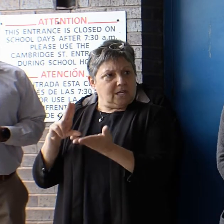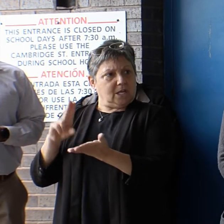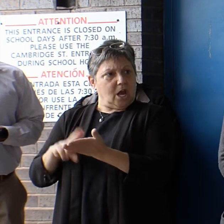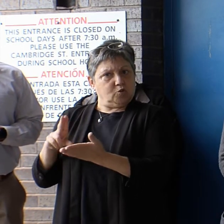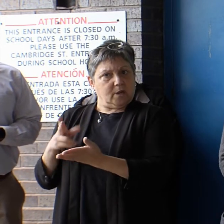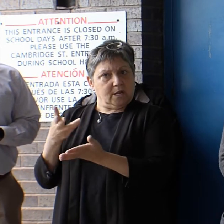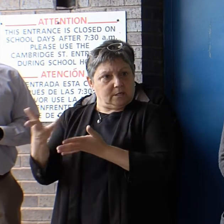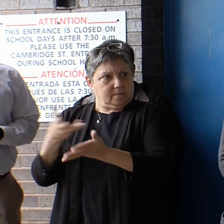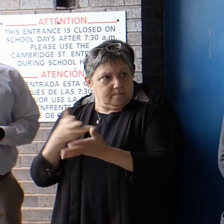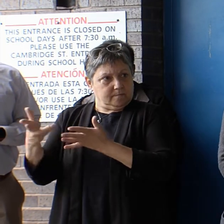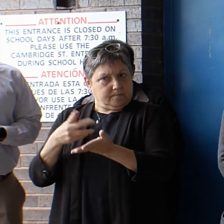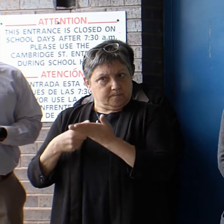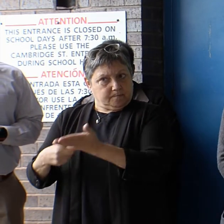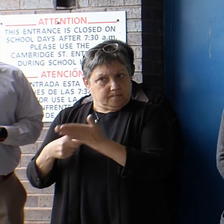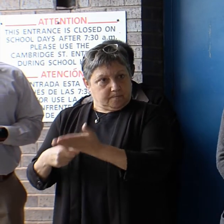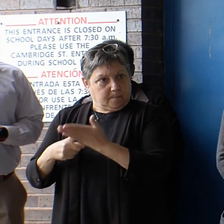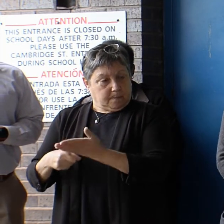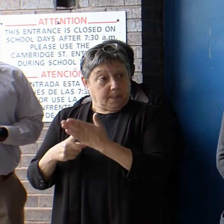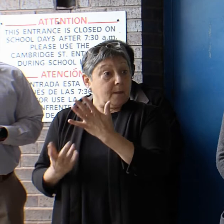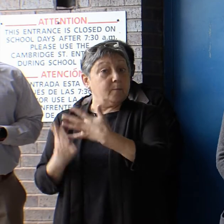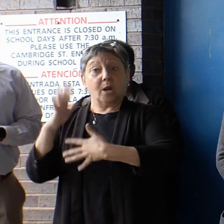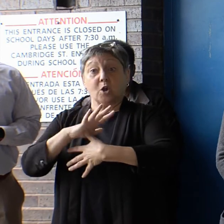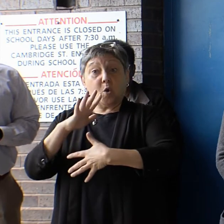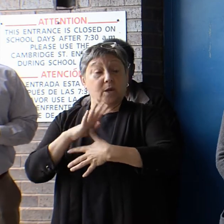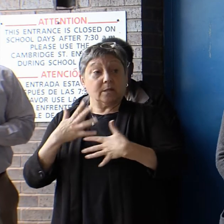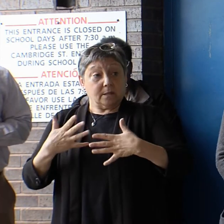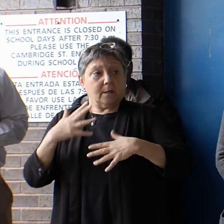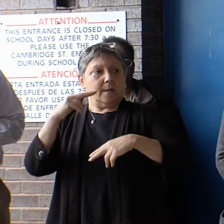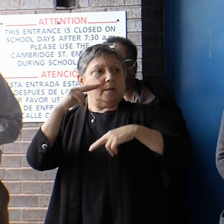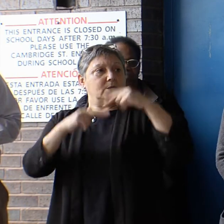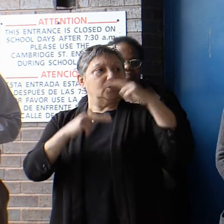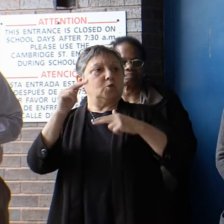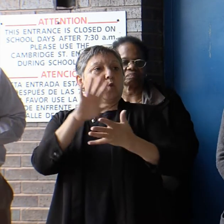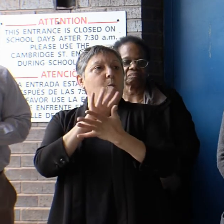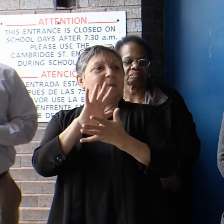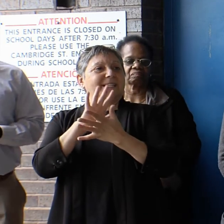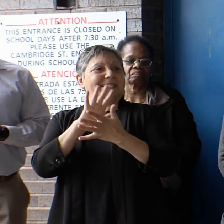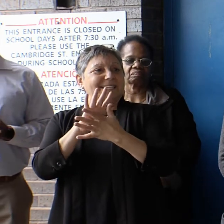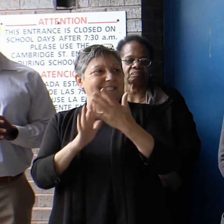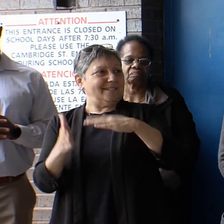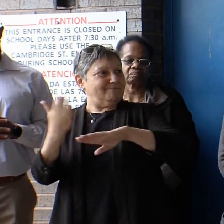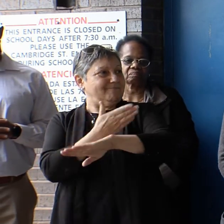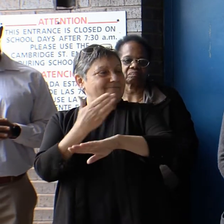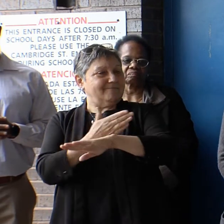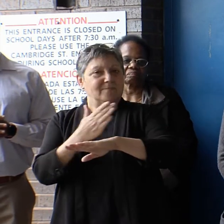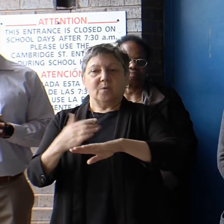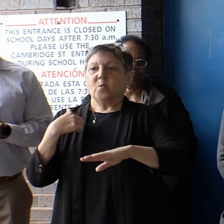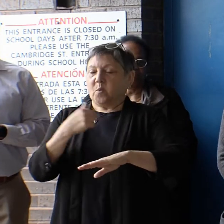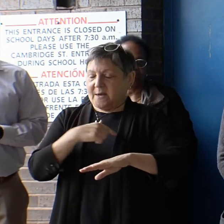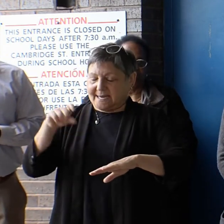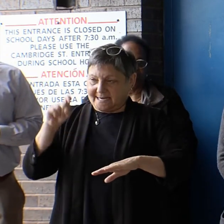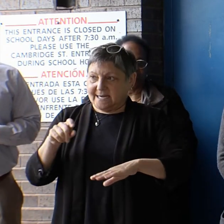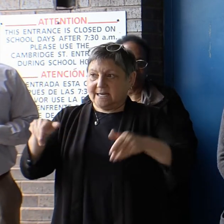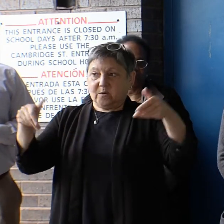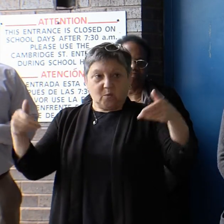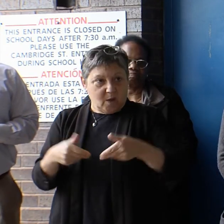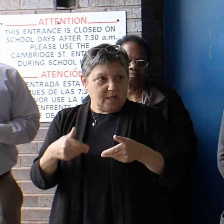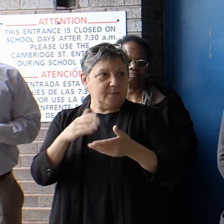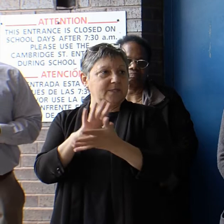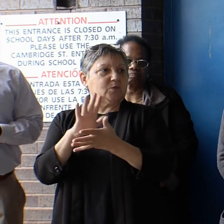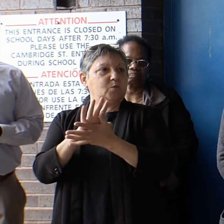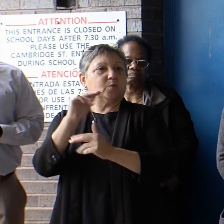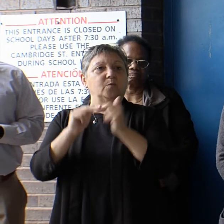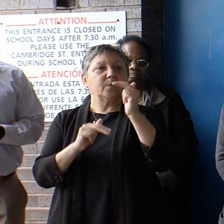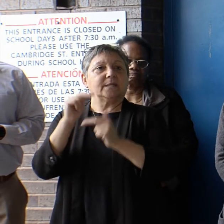priorities priorities is modernizing our school buildings and our community deserves a clean, green, safe and welcoming school buildings